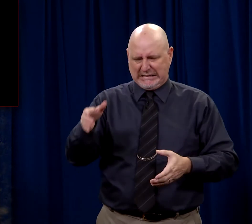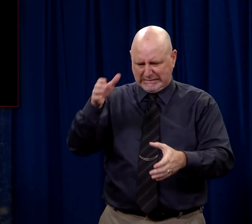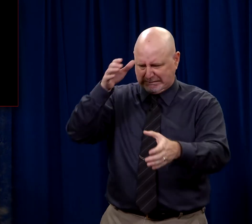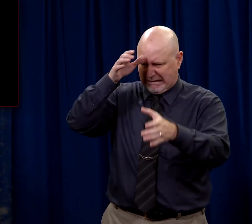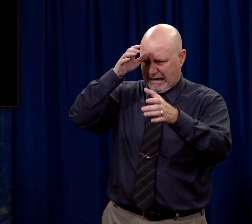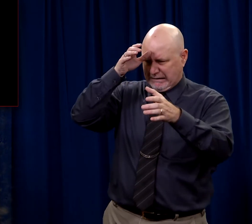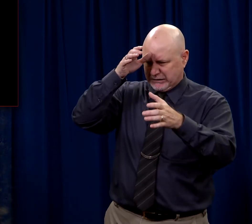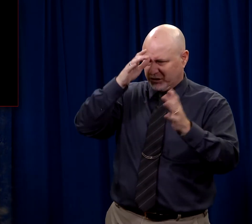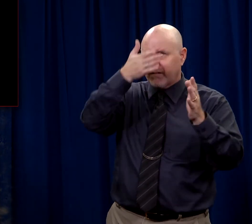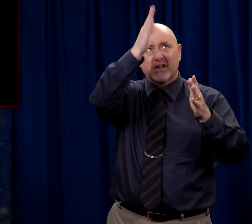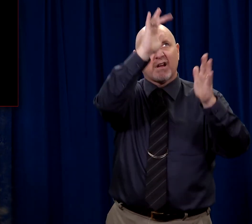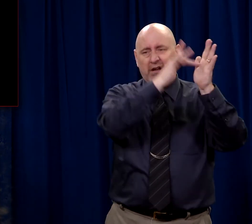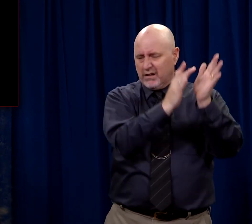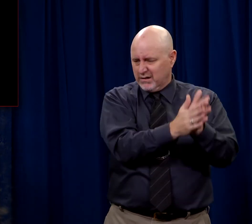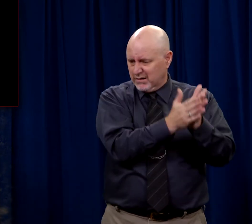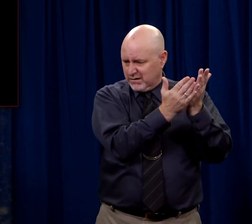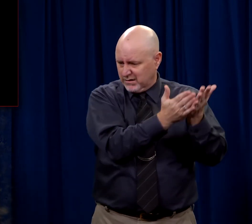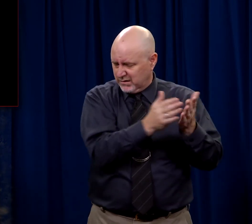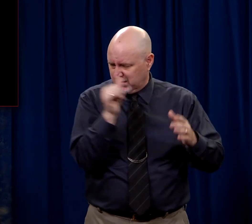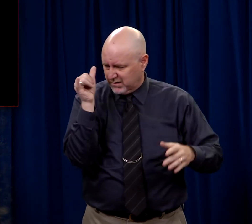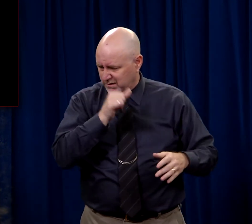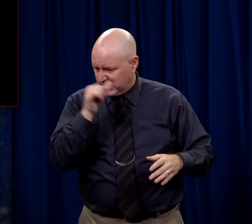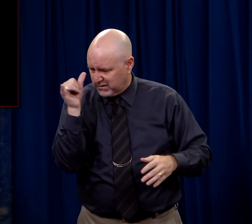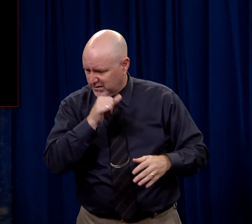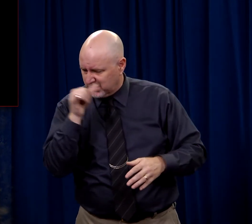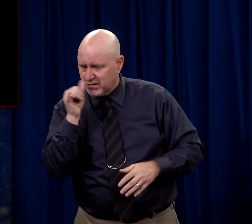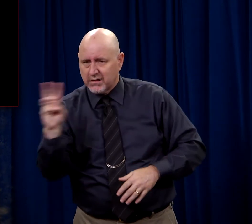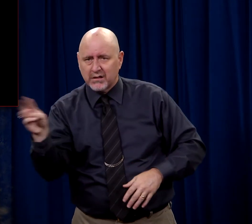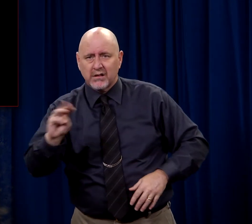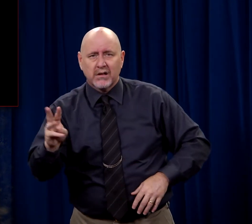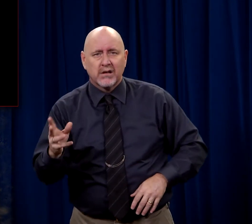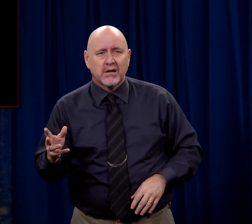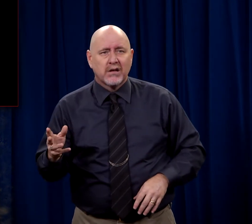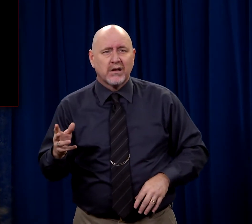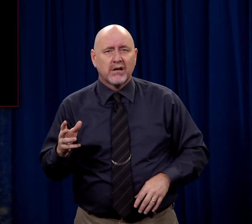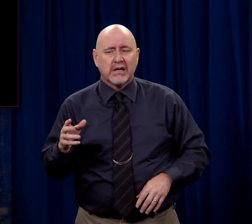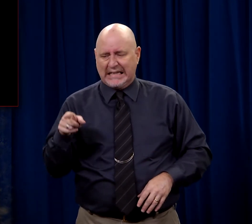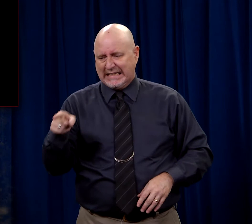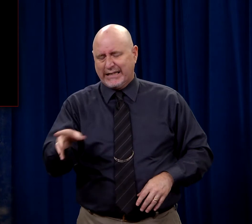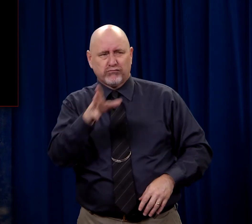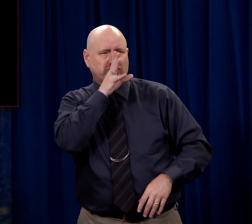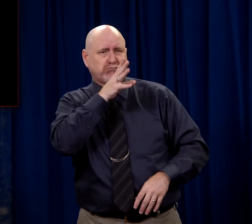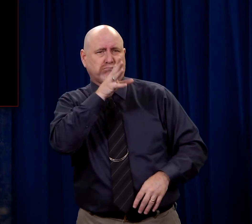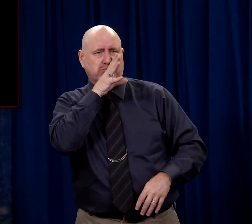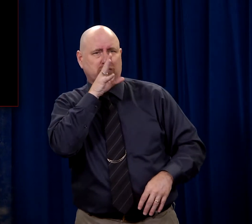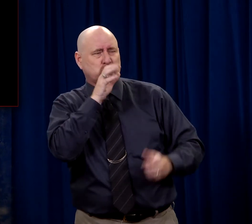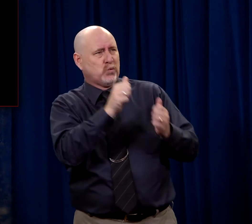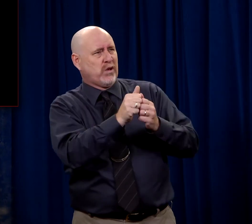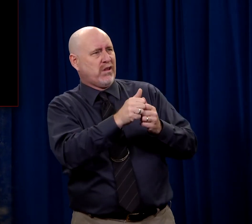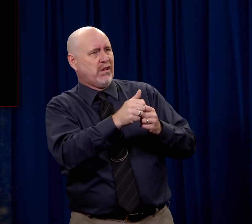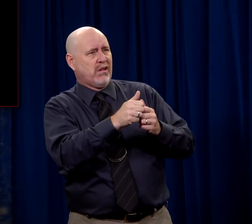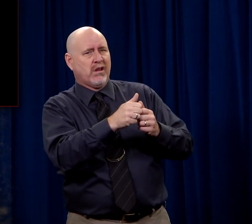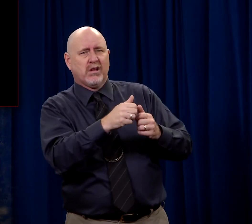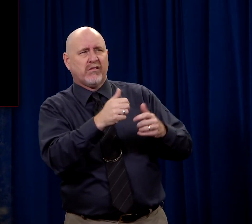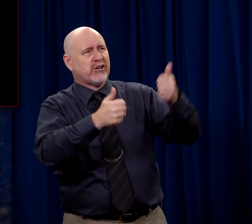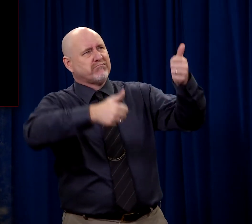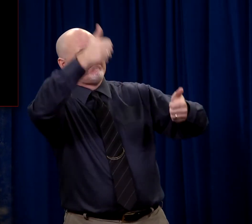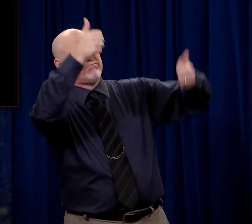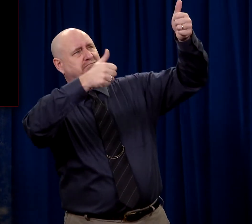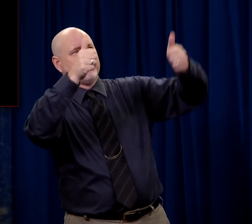His knowledge of the Word of God, of the Scriptures was remarkable and how that He would talk to the doctors of the